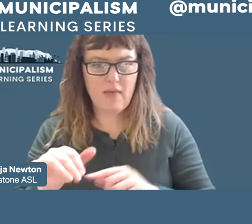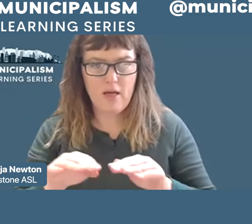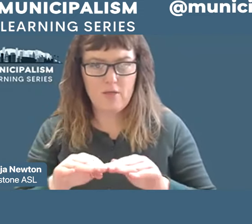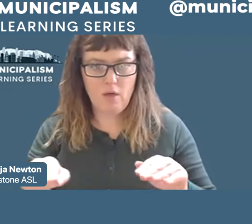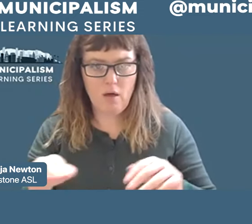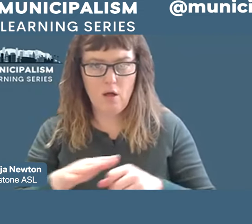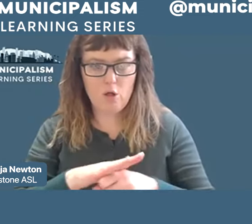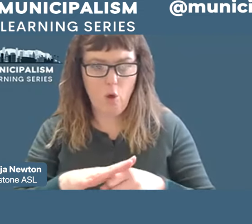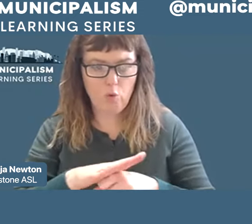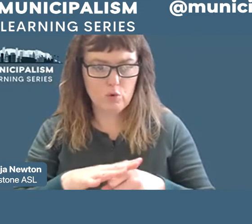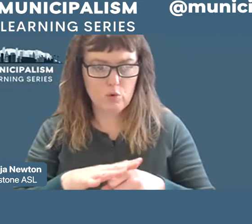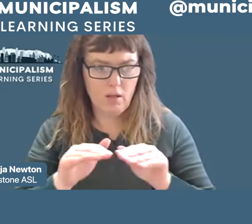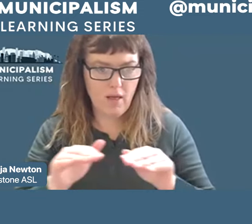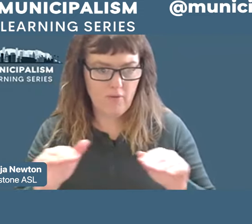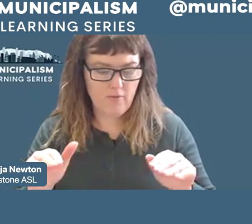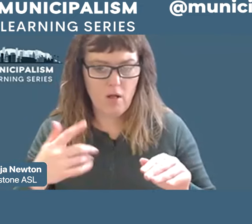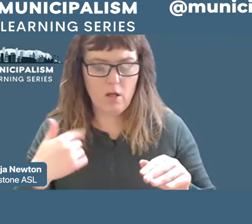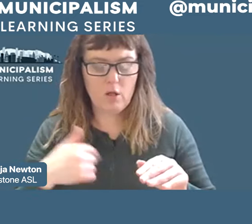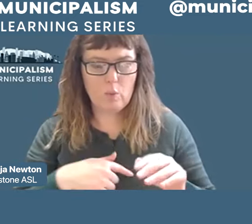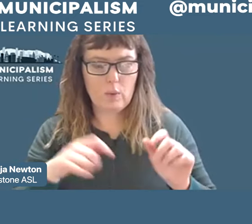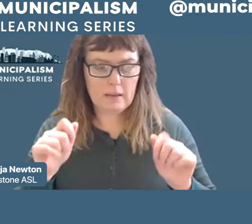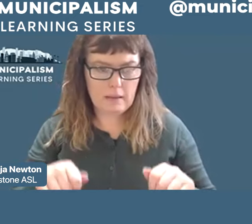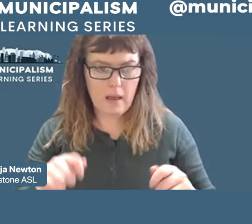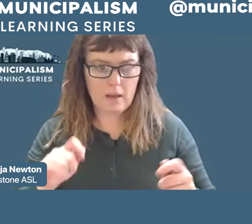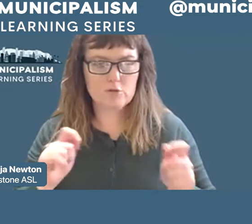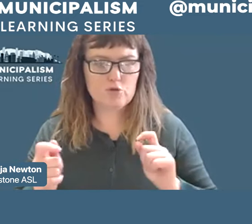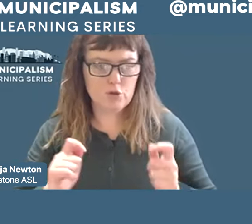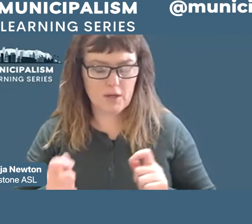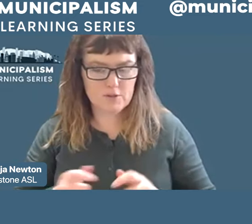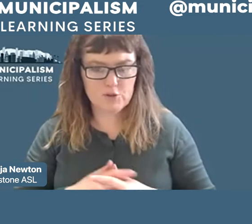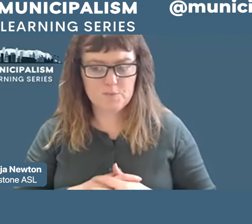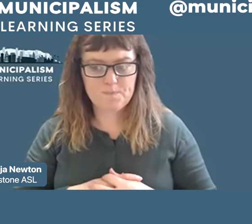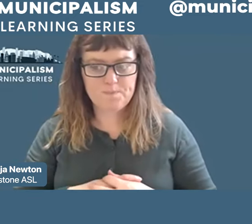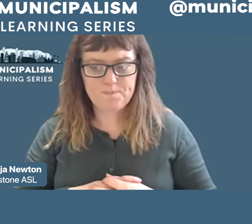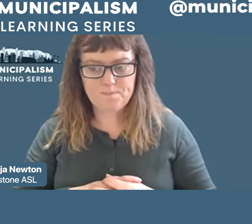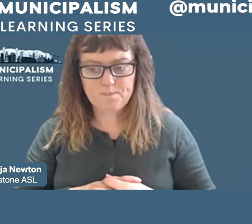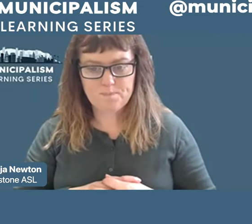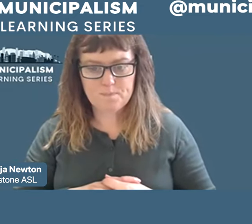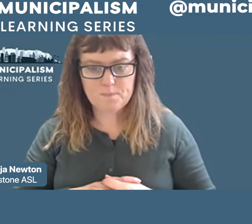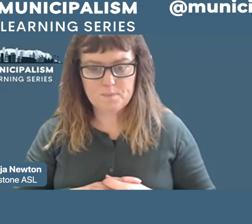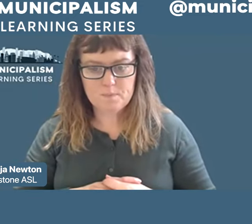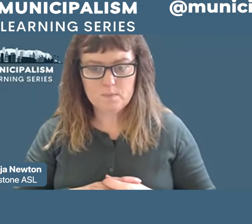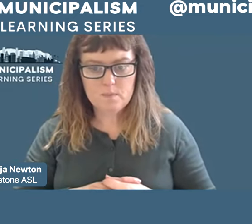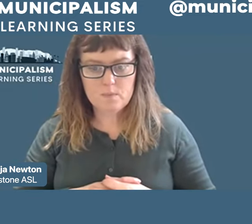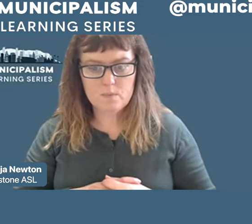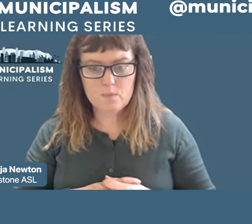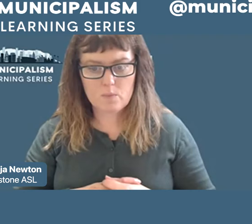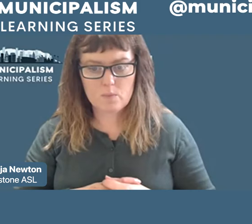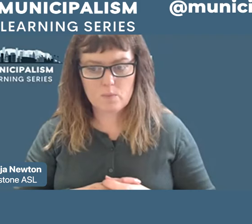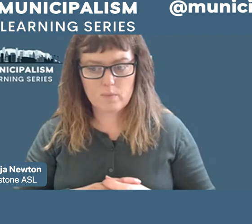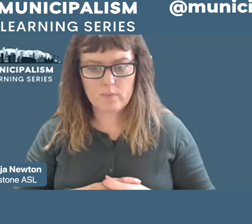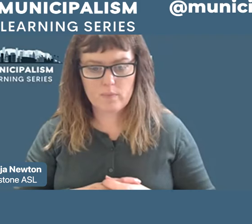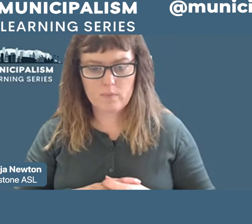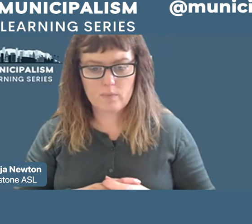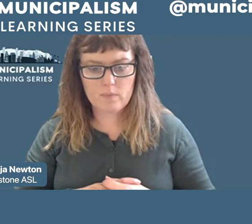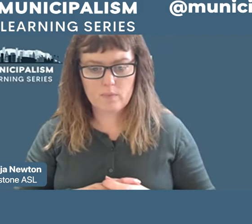we can do some changes and it's really key that what RPA